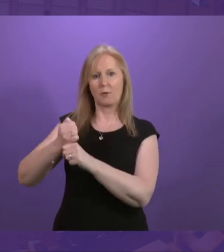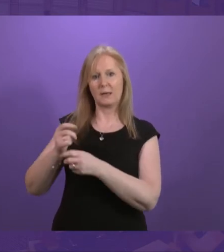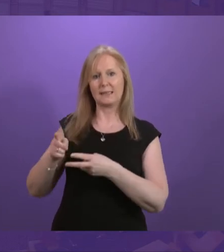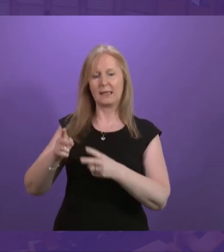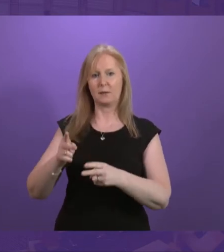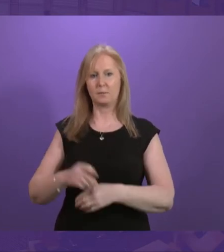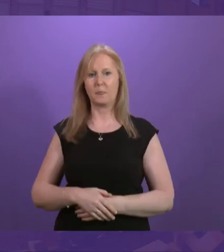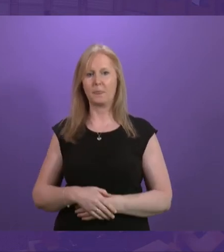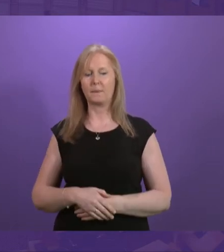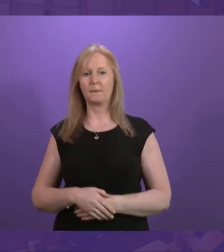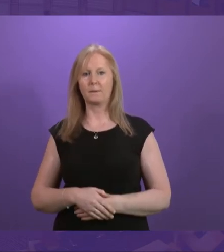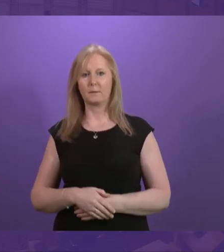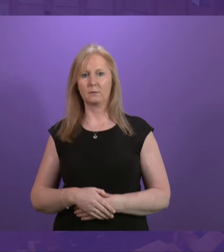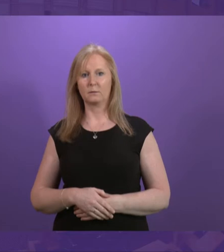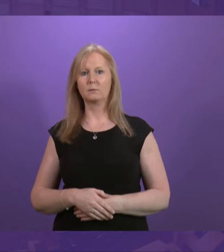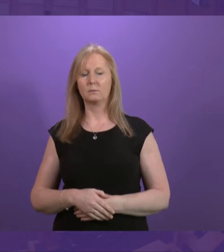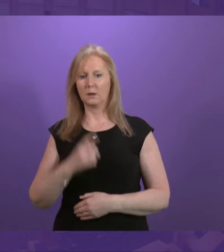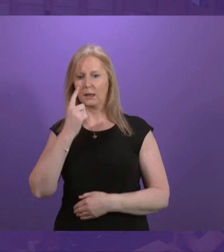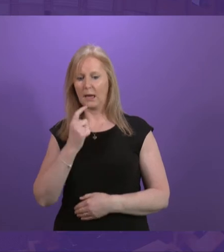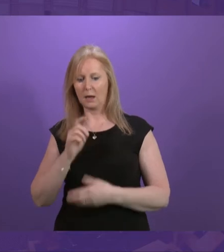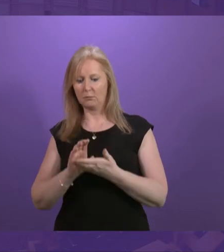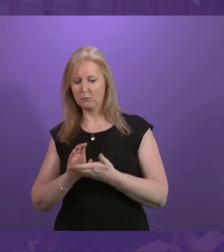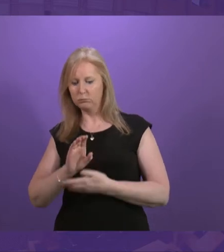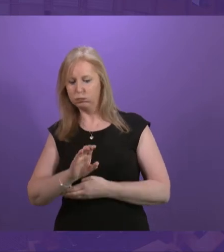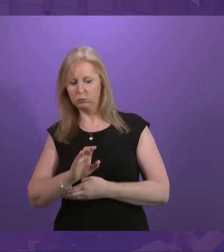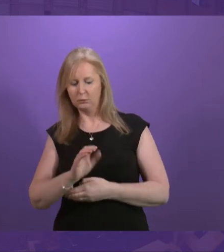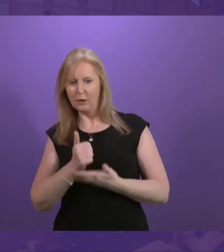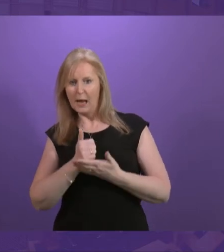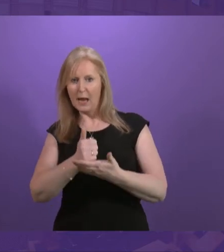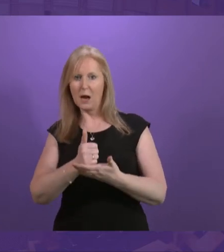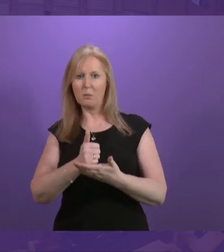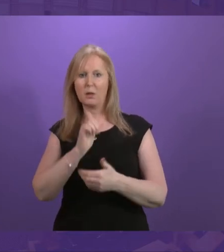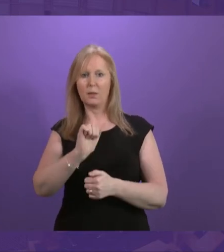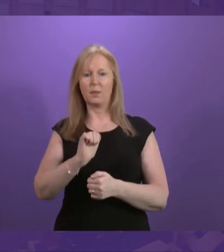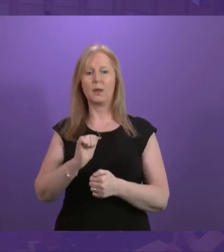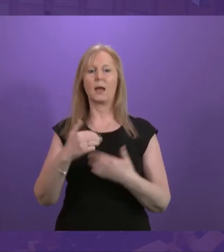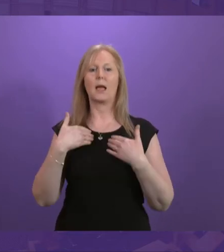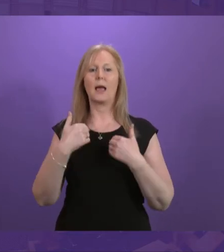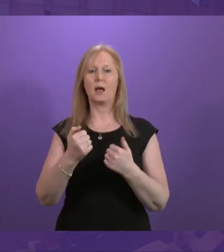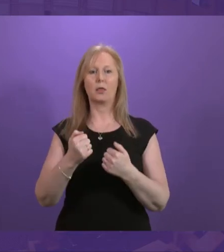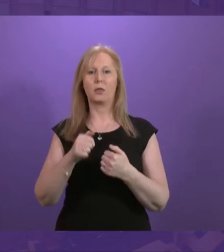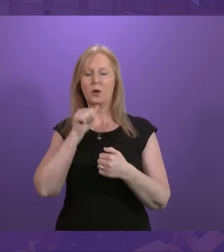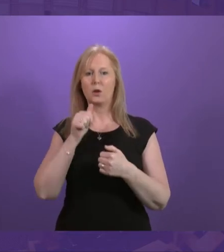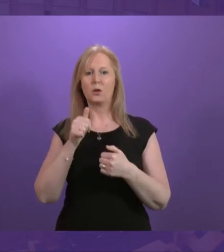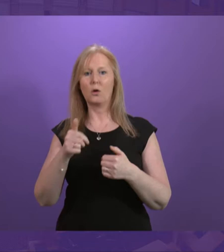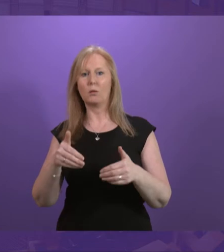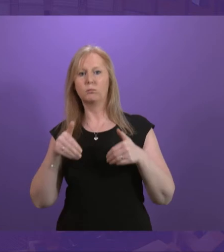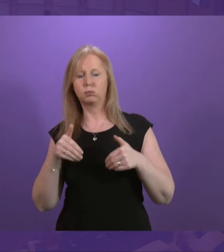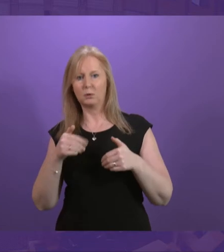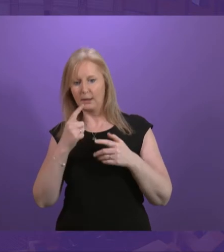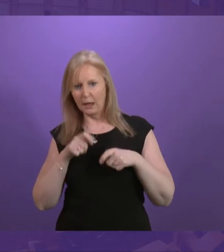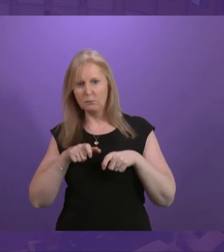provides financial support to ensure somebody's disability or health condition doesn't hold them back at work.